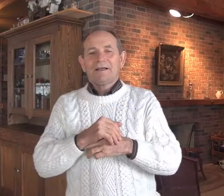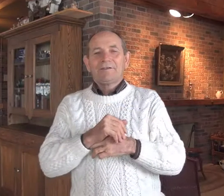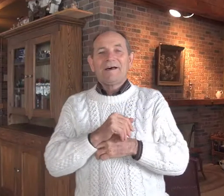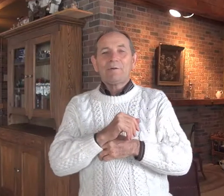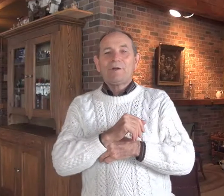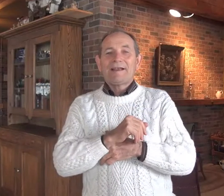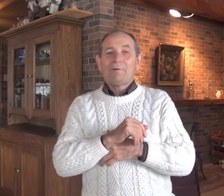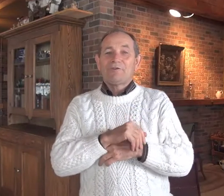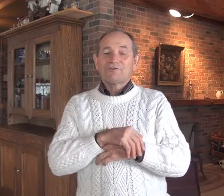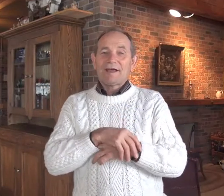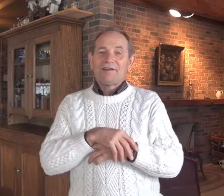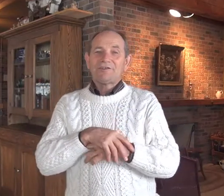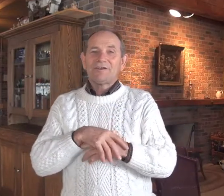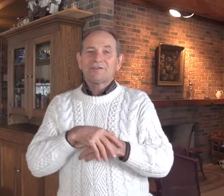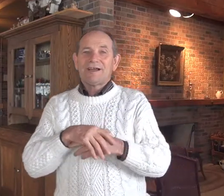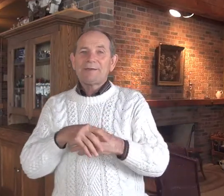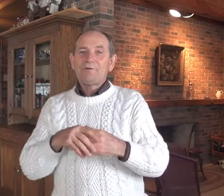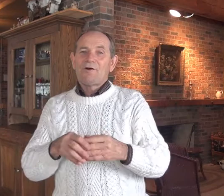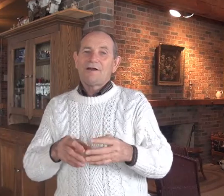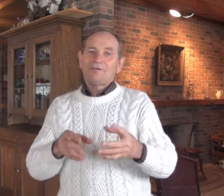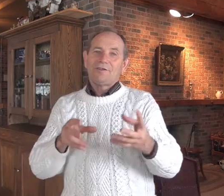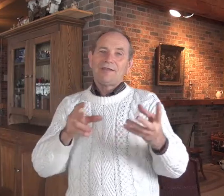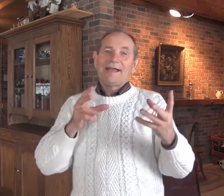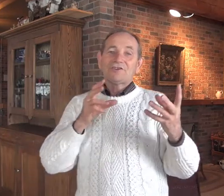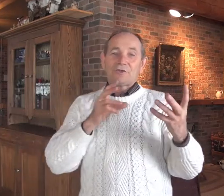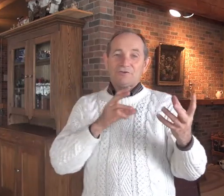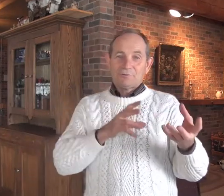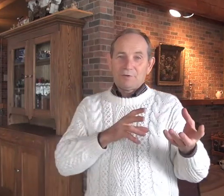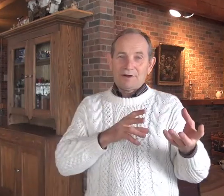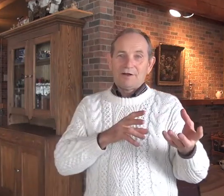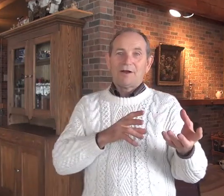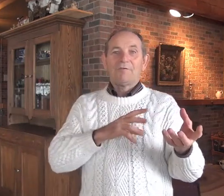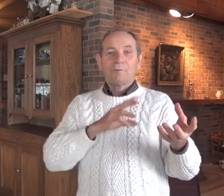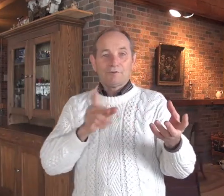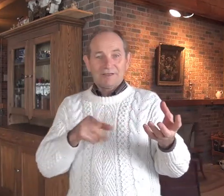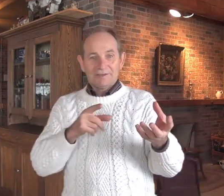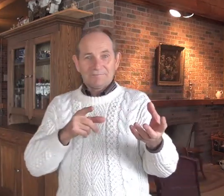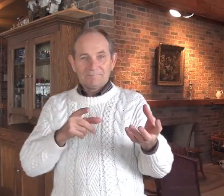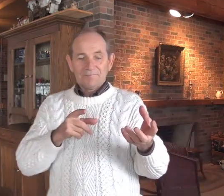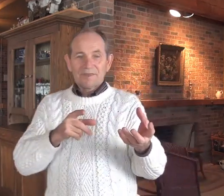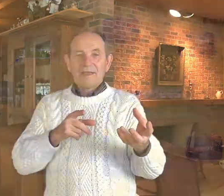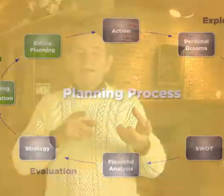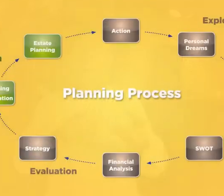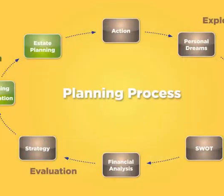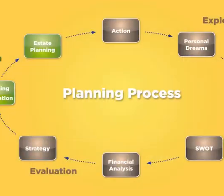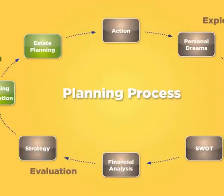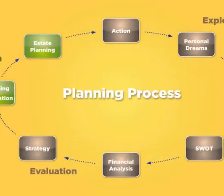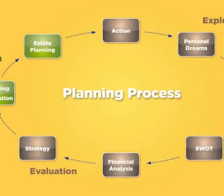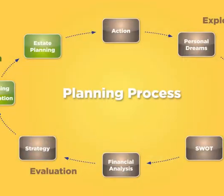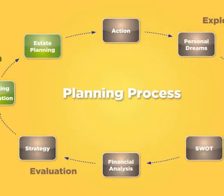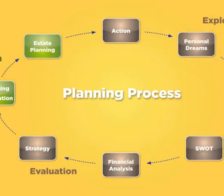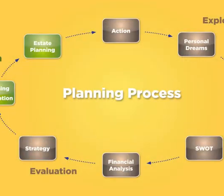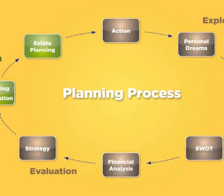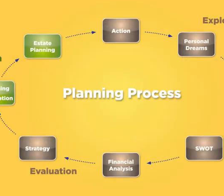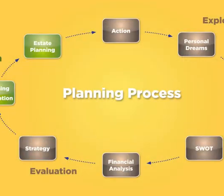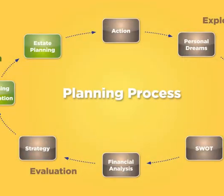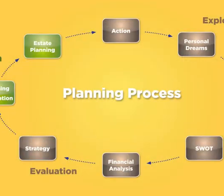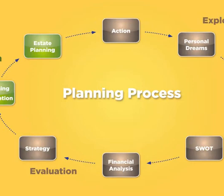Now that we've dealt with the strategy, it's time to move on to the execution part of the process. What we execute, we've found that